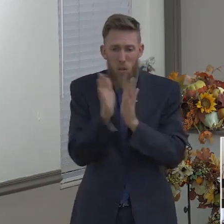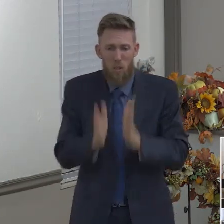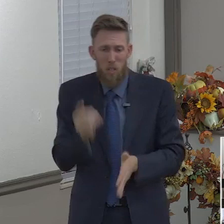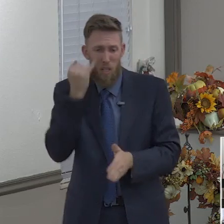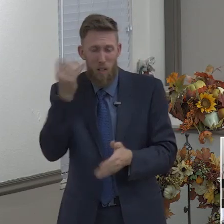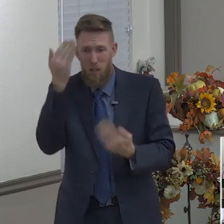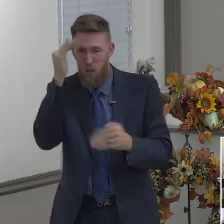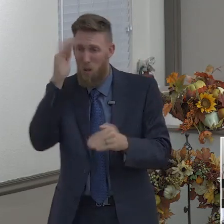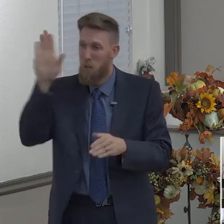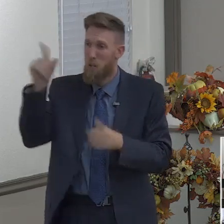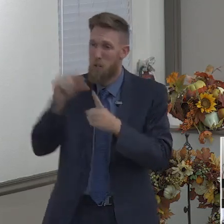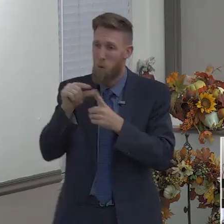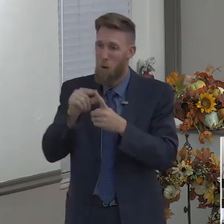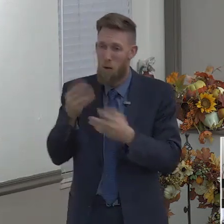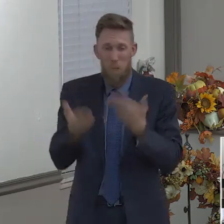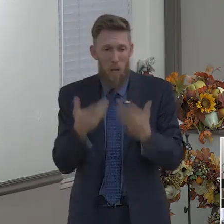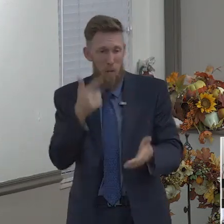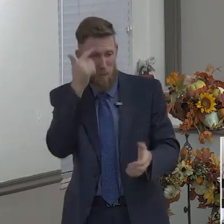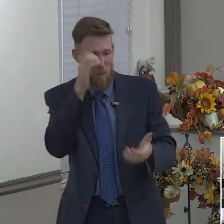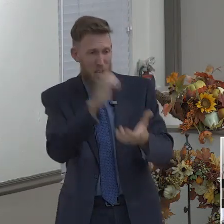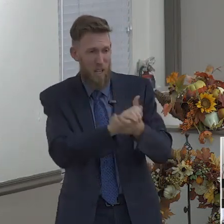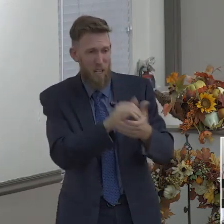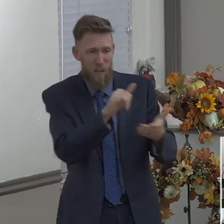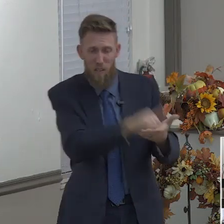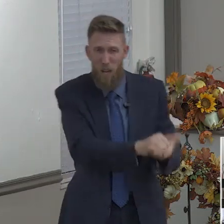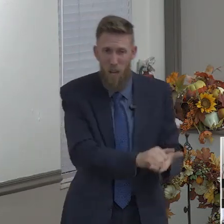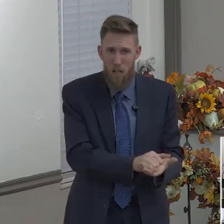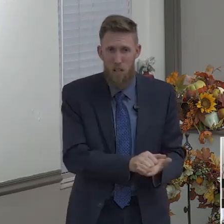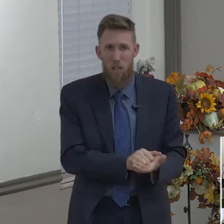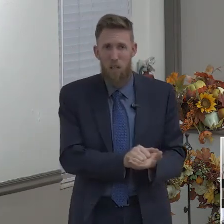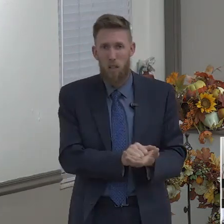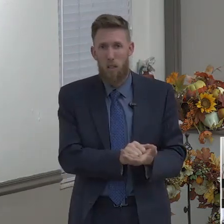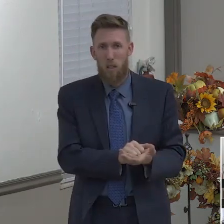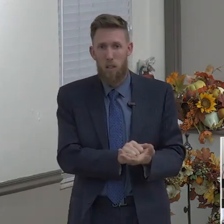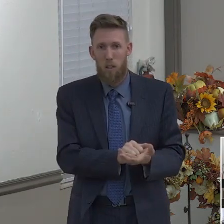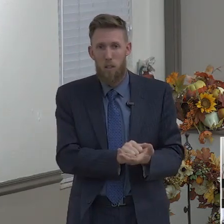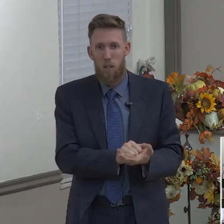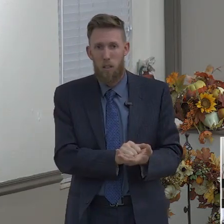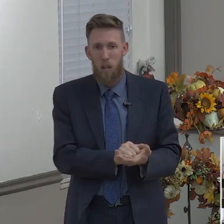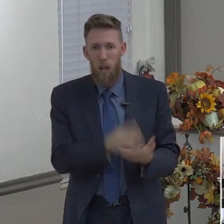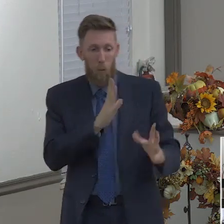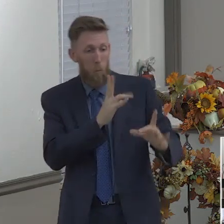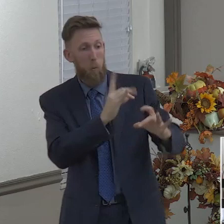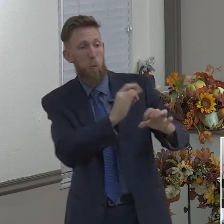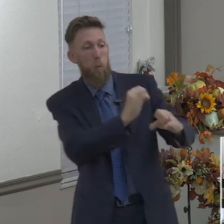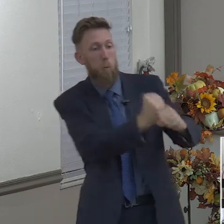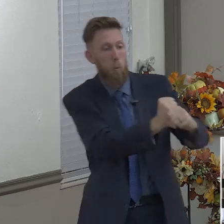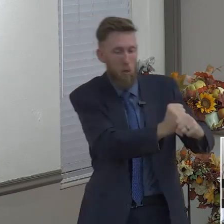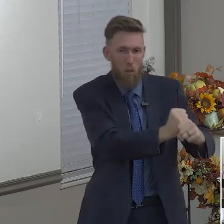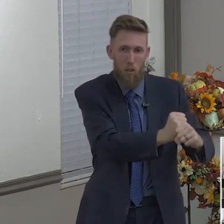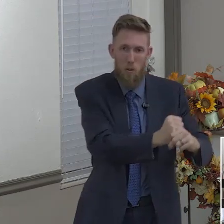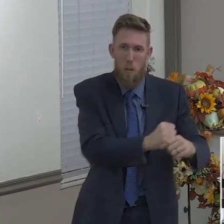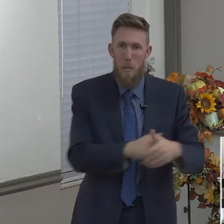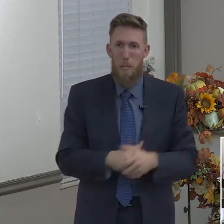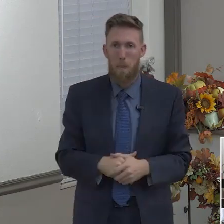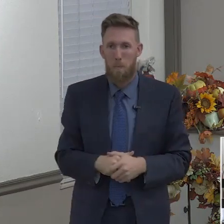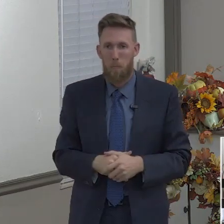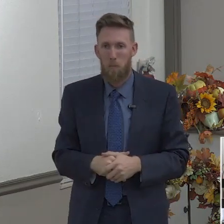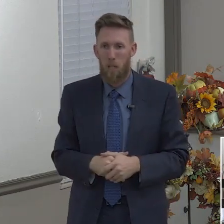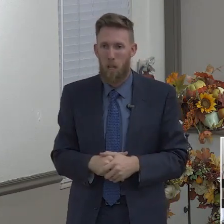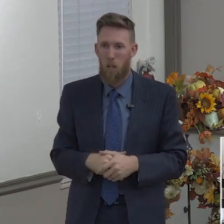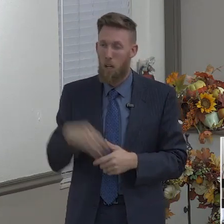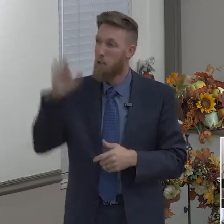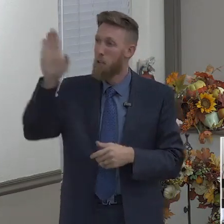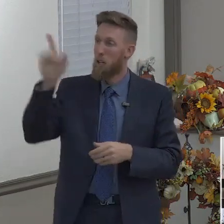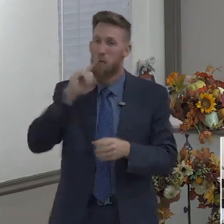can often get carried away by this false doctrine. So God says, these promises that He has for us, He's adding to the